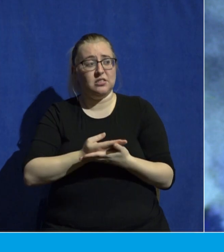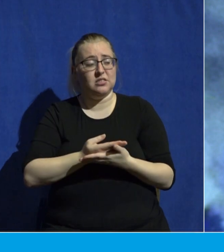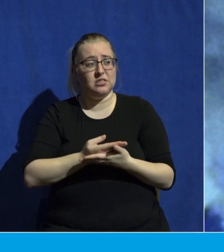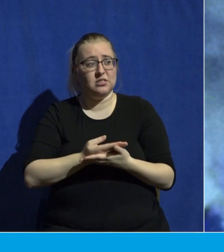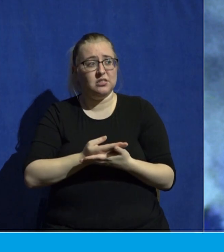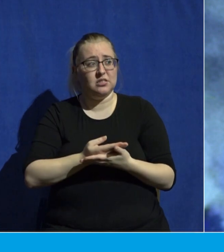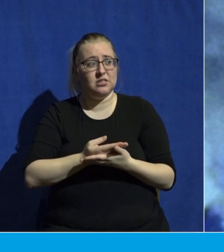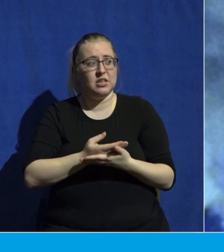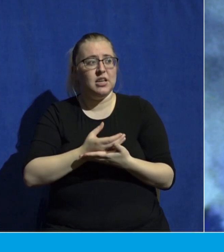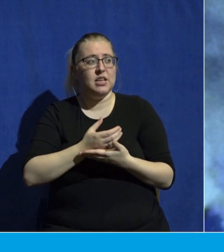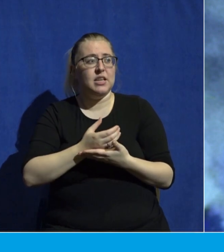give us what we deserve.